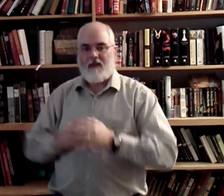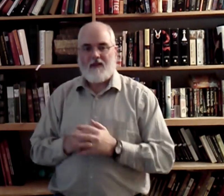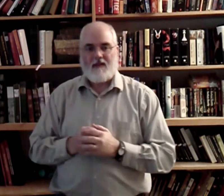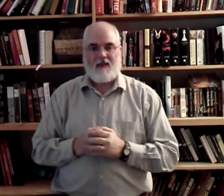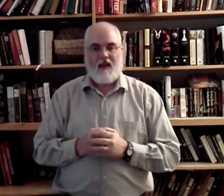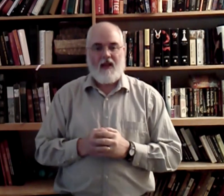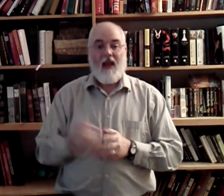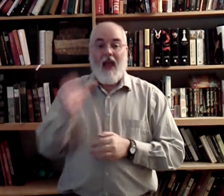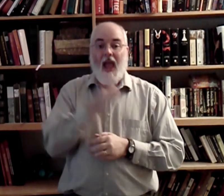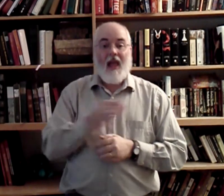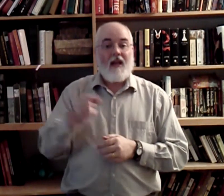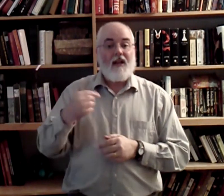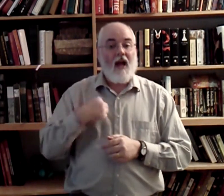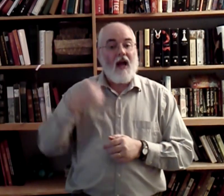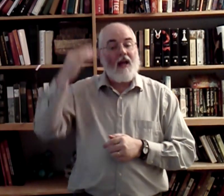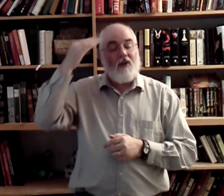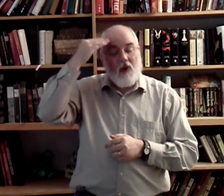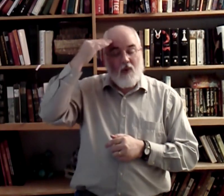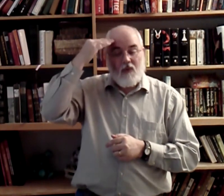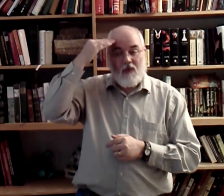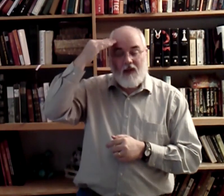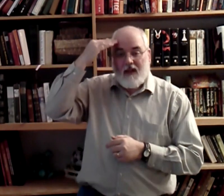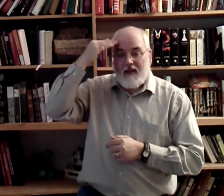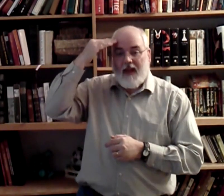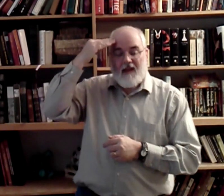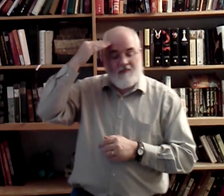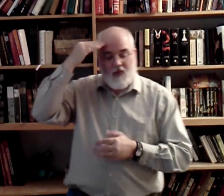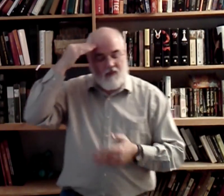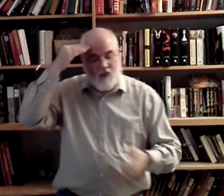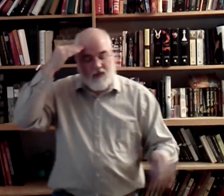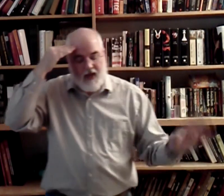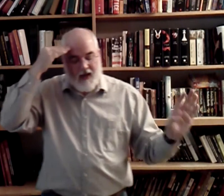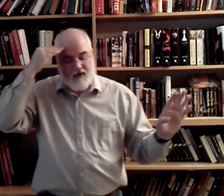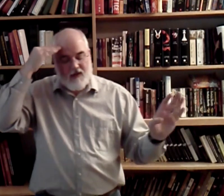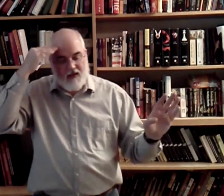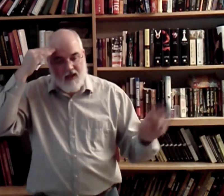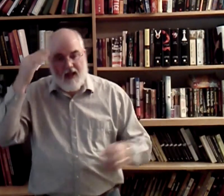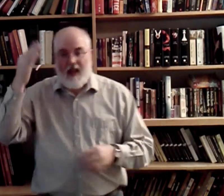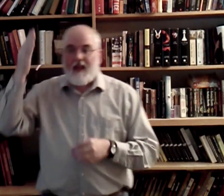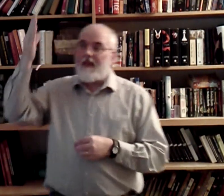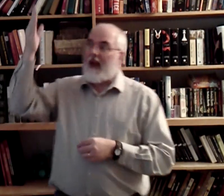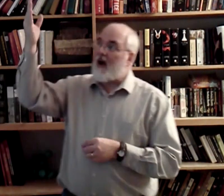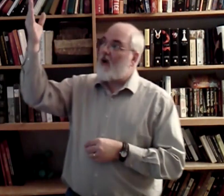Okay? And I know that. Okay? Let leave the word that out. Thou.